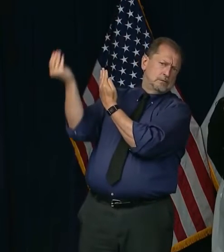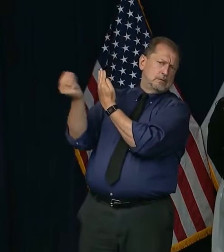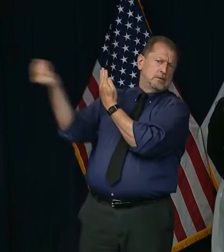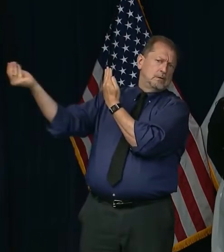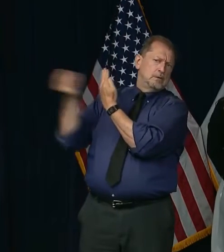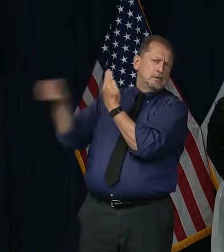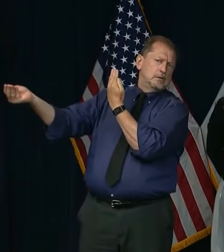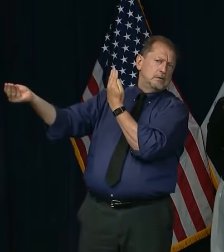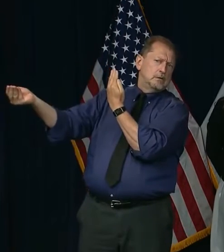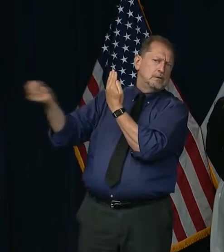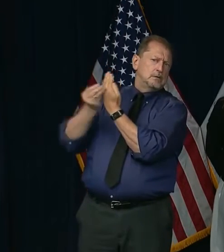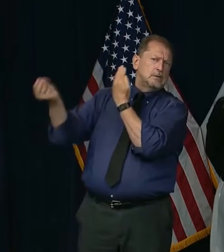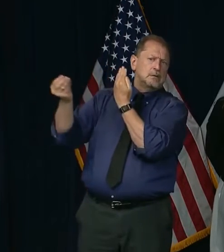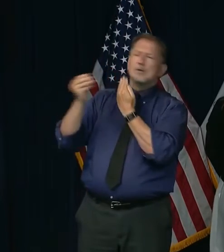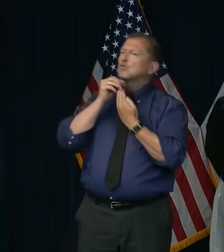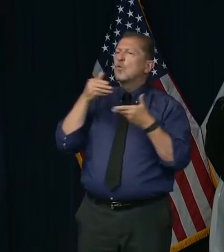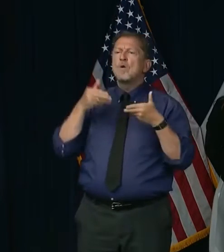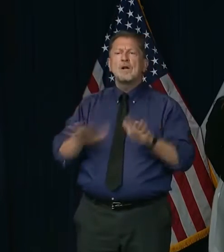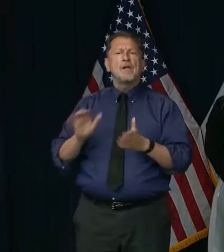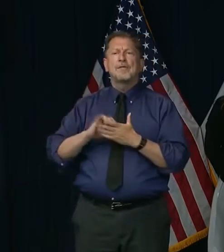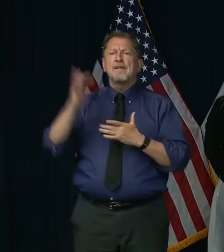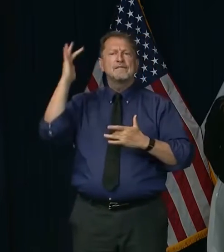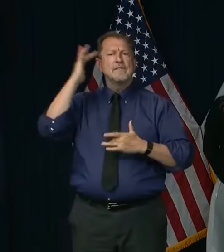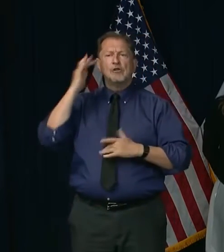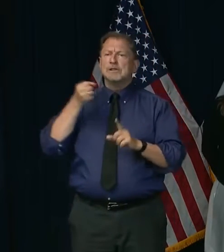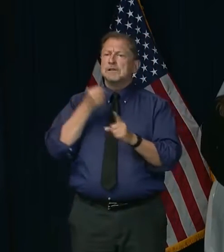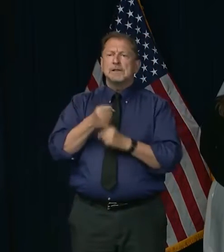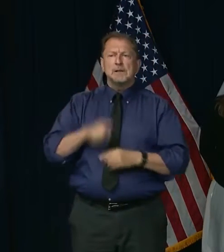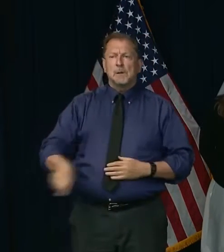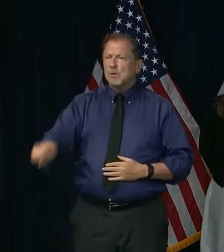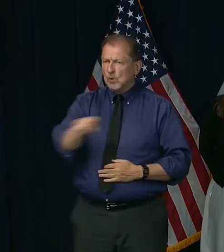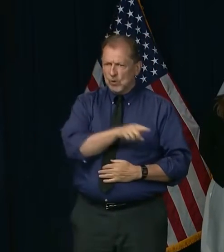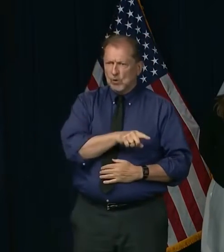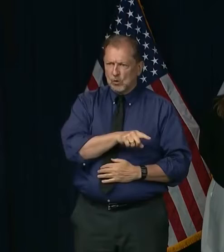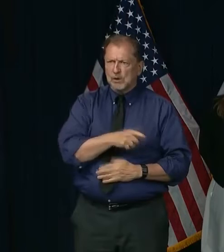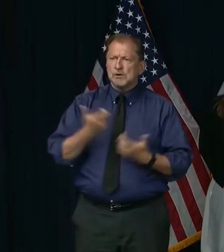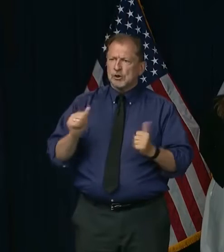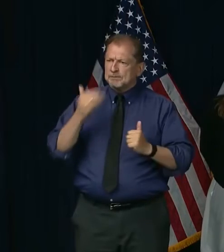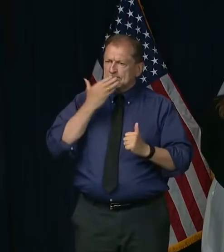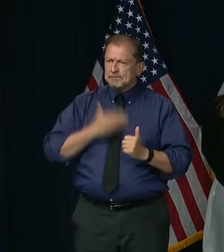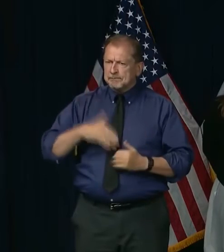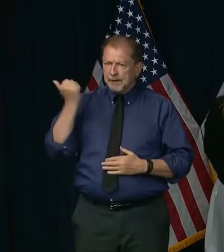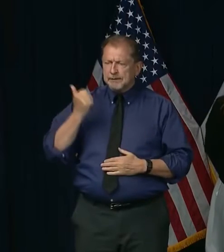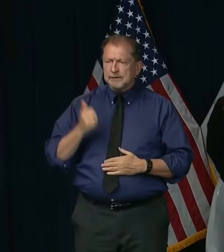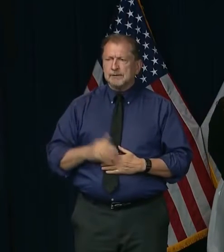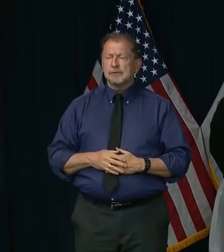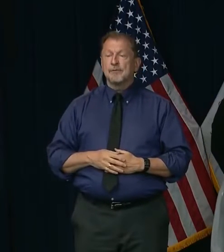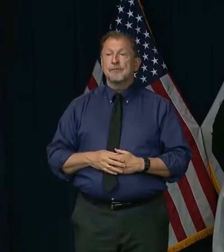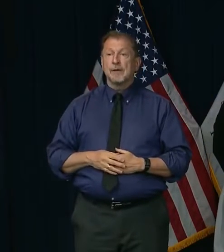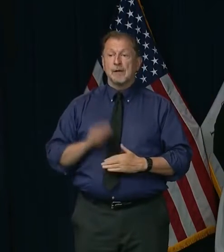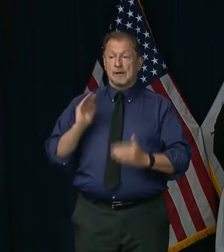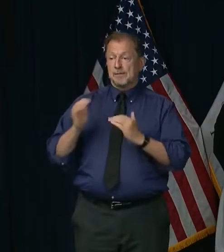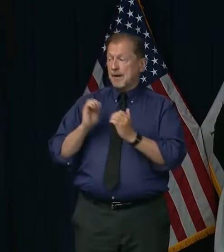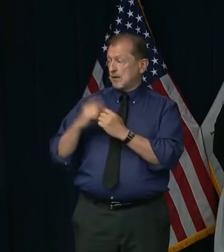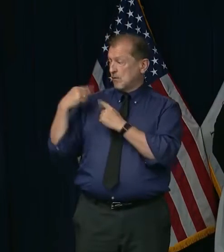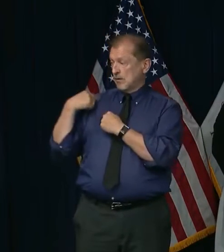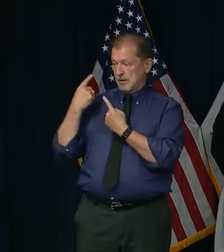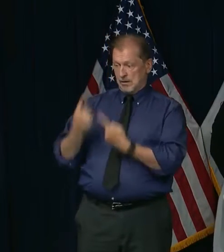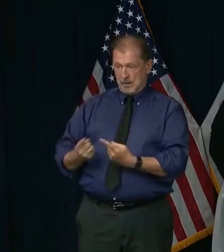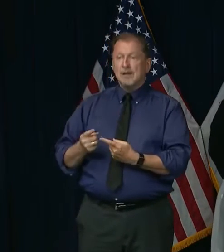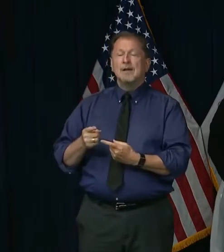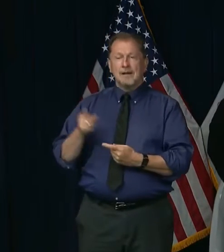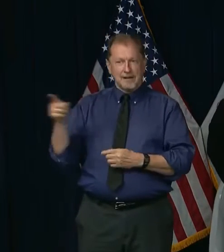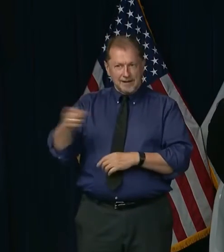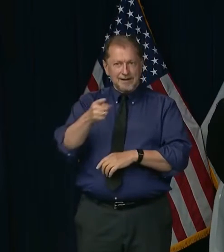this dangerous virus, we should try our best to do so. The thing that has made the difference now and the thing that will continue to make the